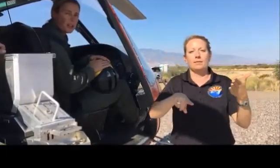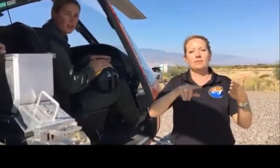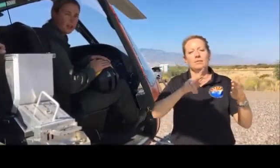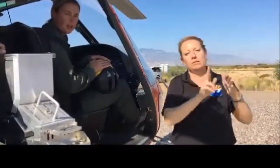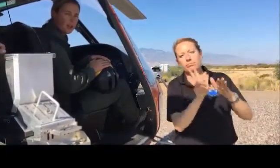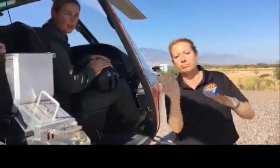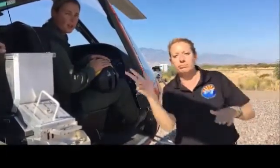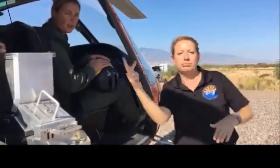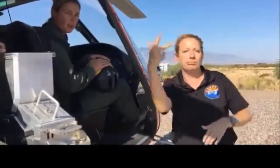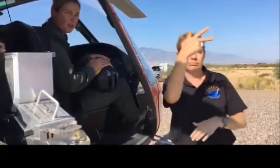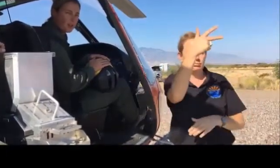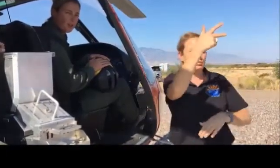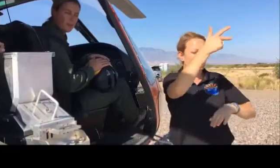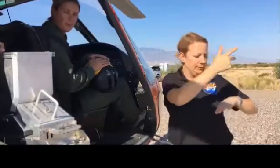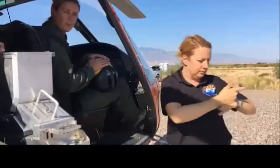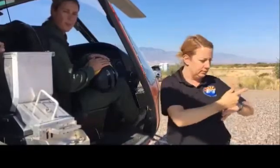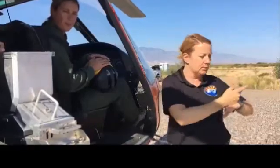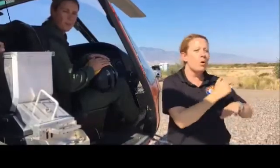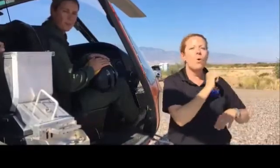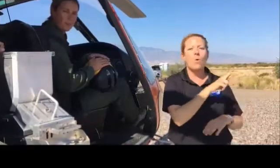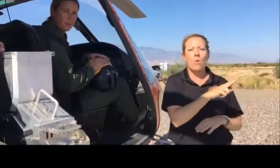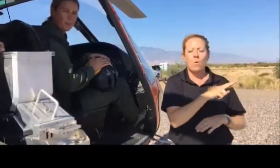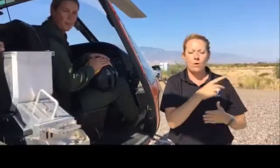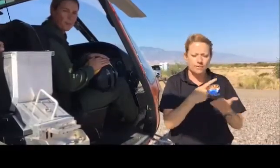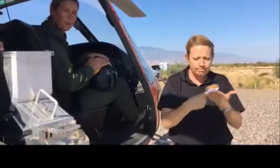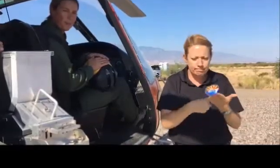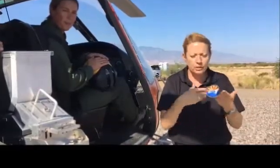different flight profile. where we